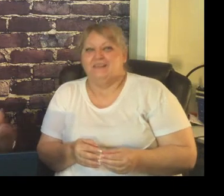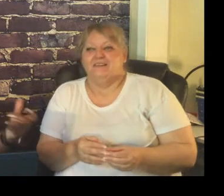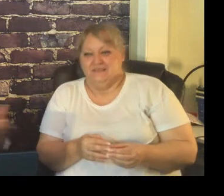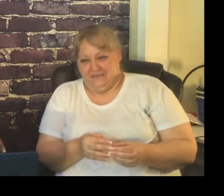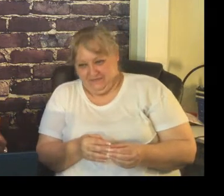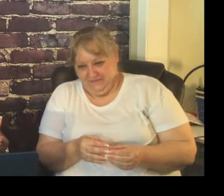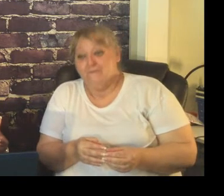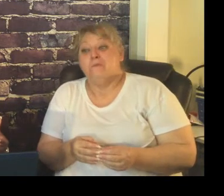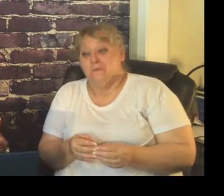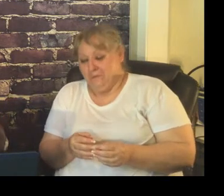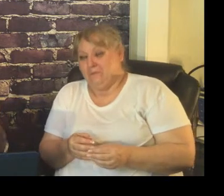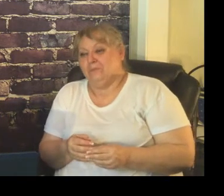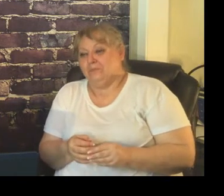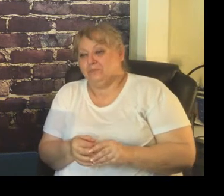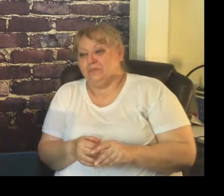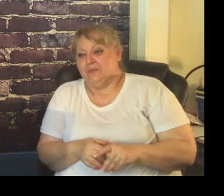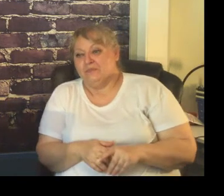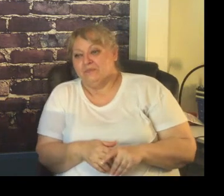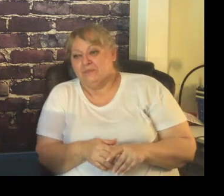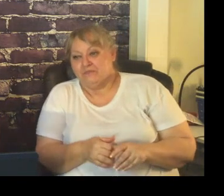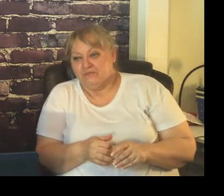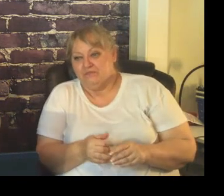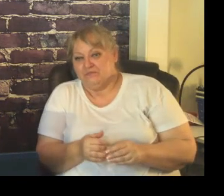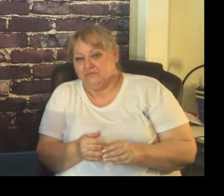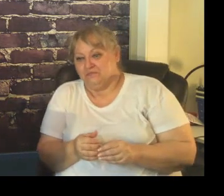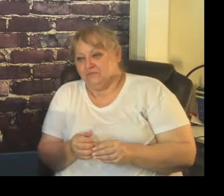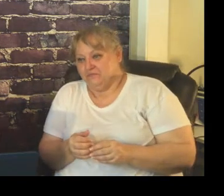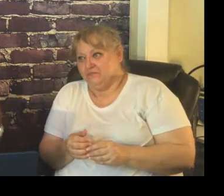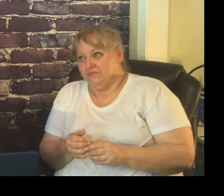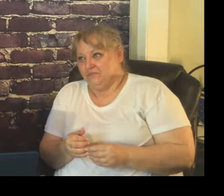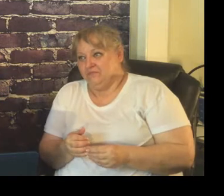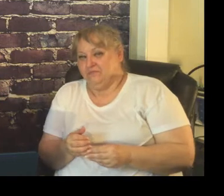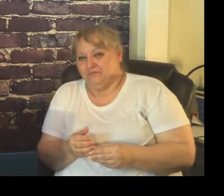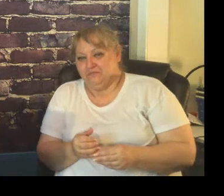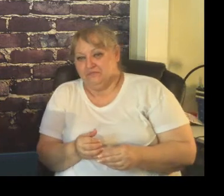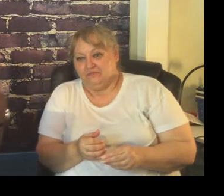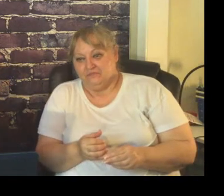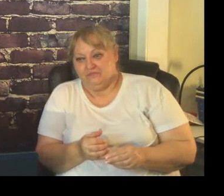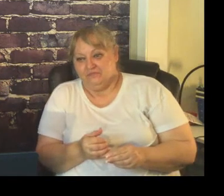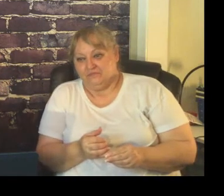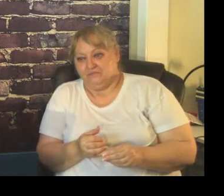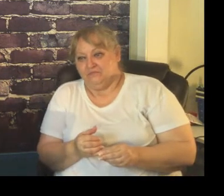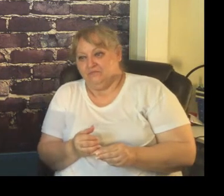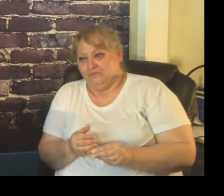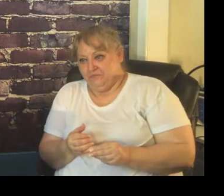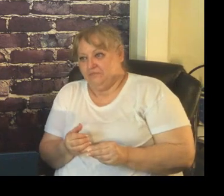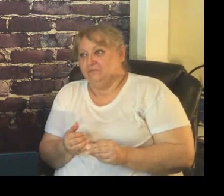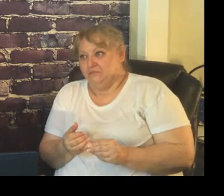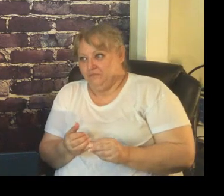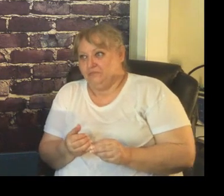wrangling cats so you should start sitting down thinking about how you want your class to run what do you want them to